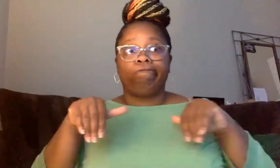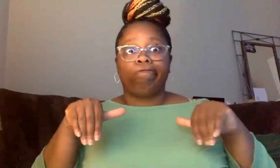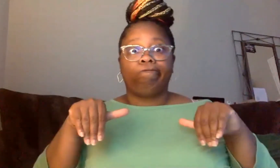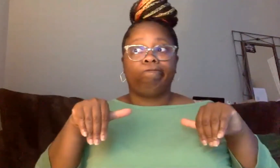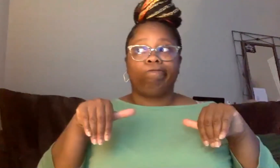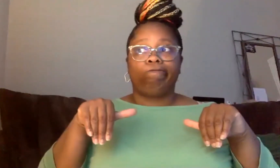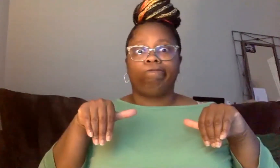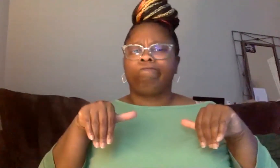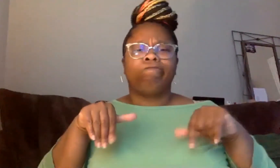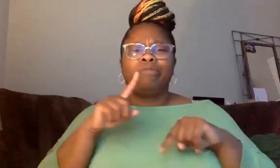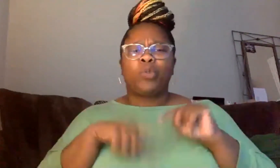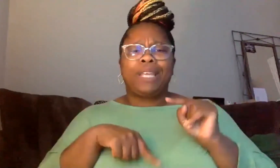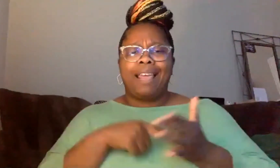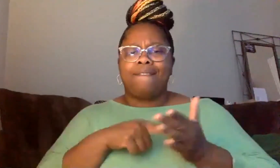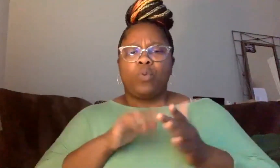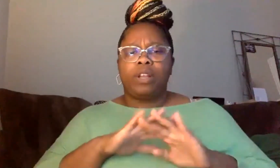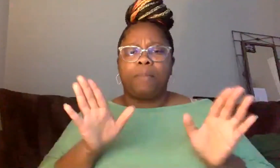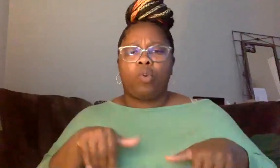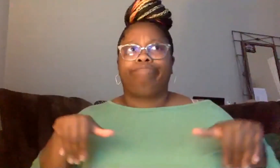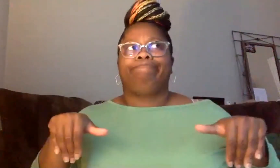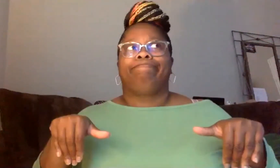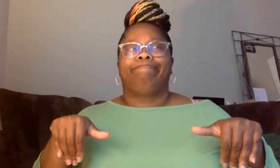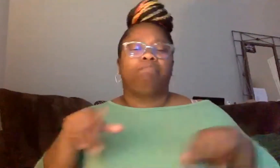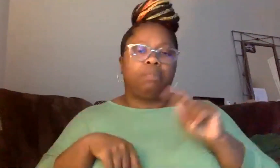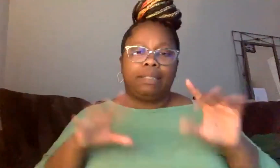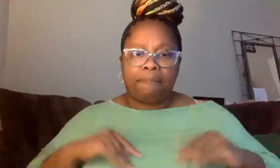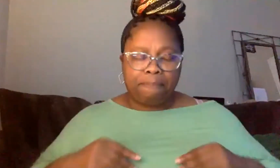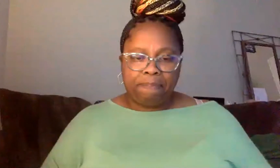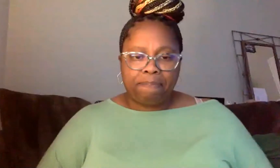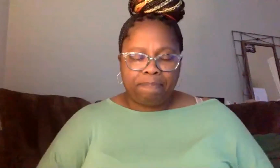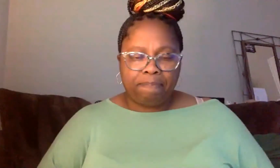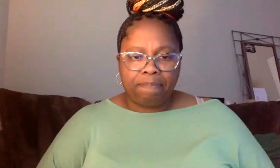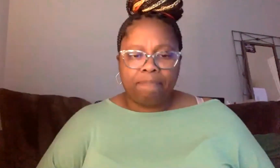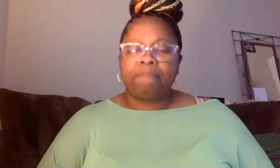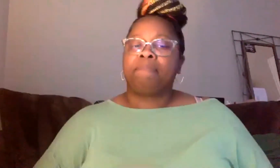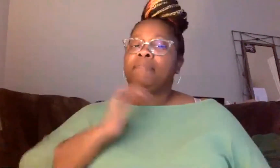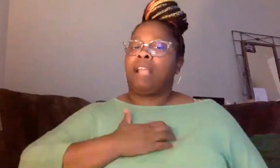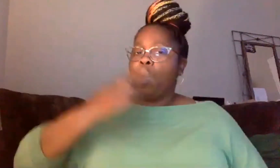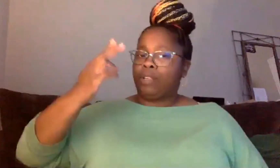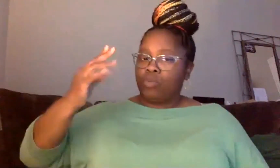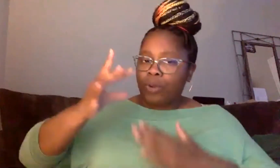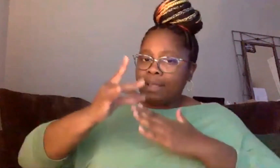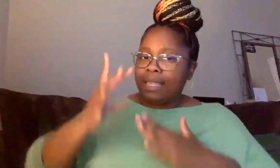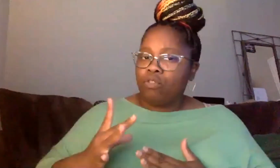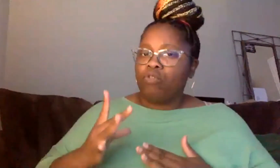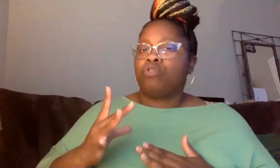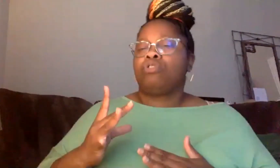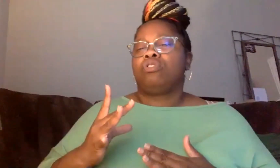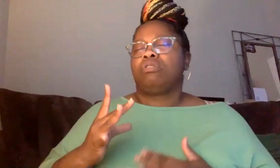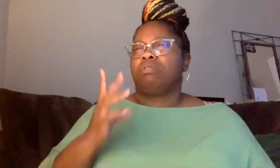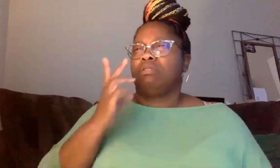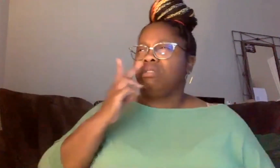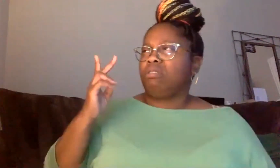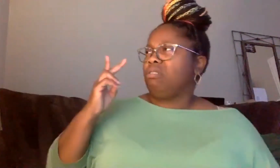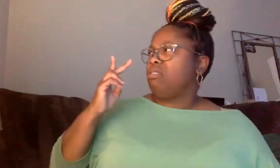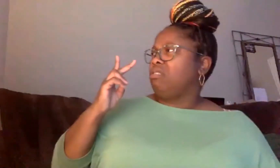on the job anymore. And, you know, when I look back at our historical leaders and, you know, they were